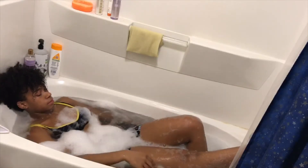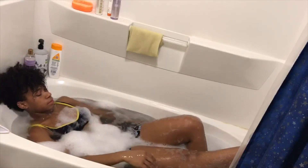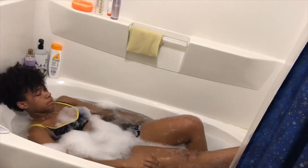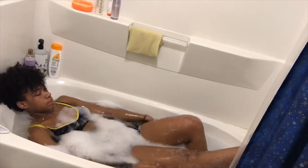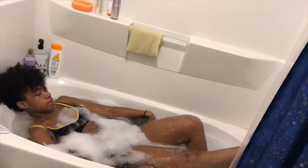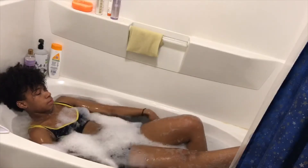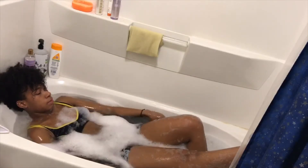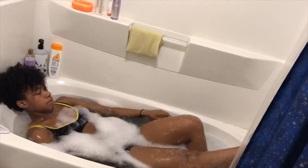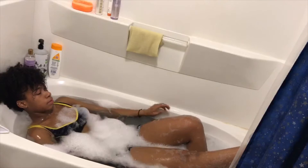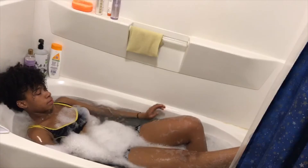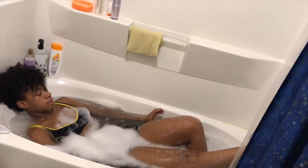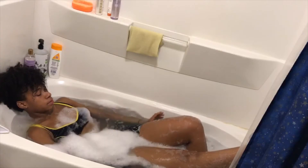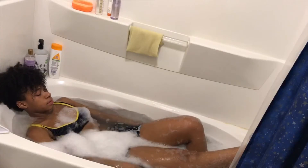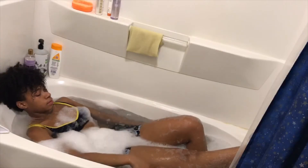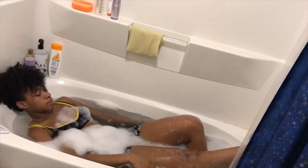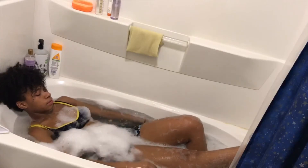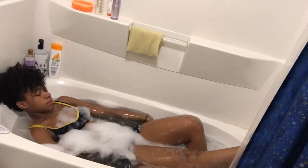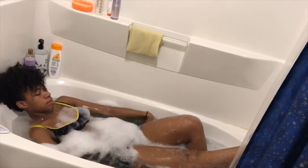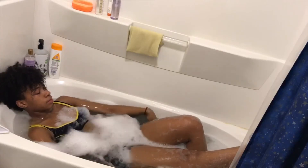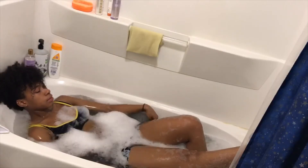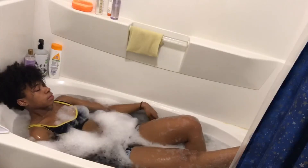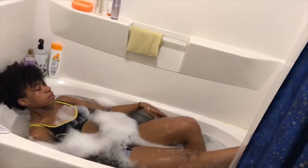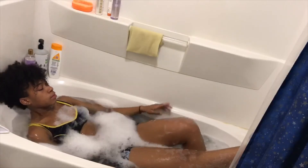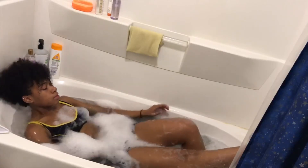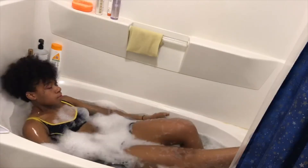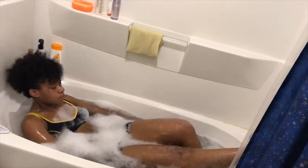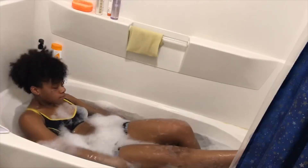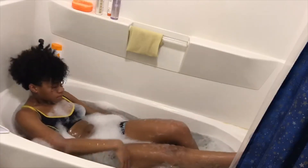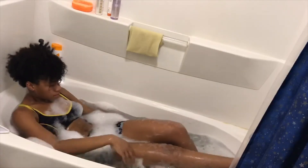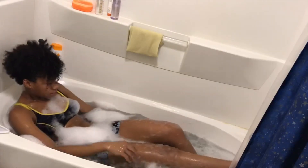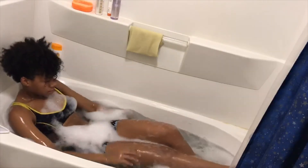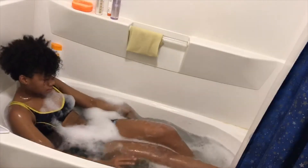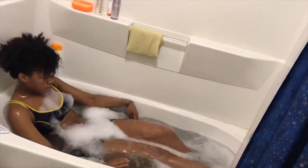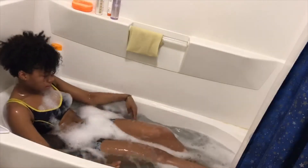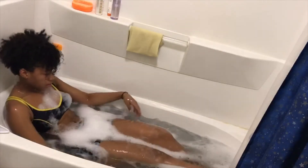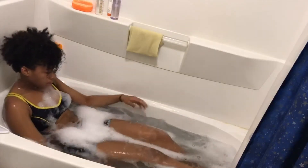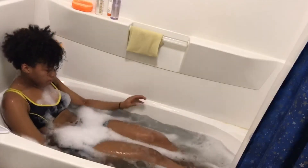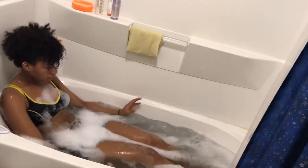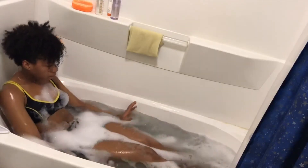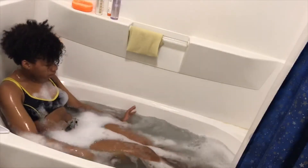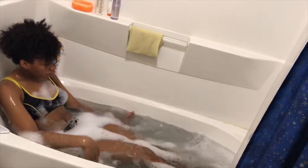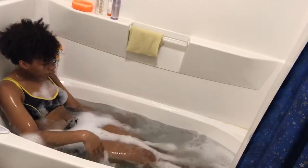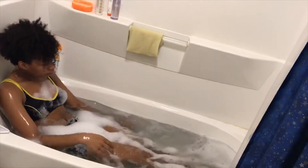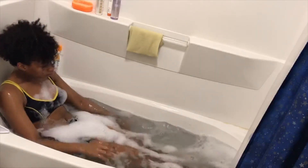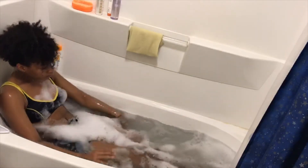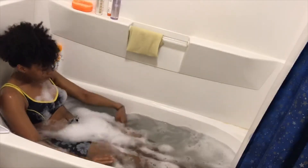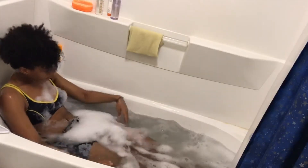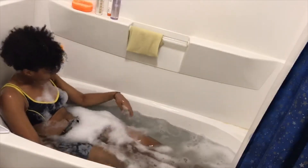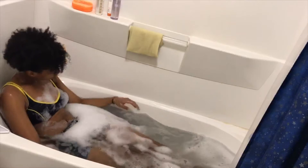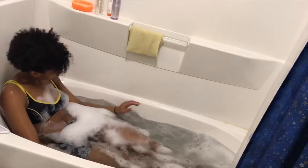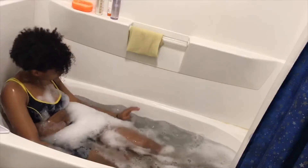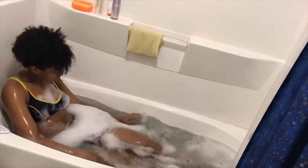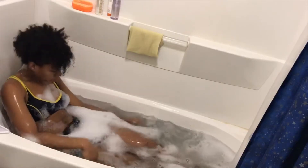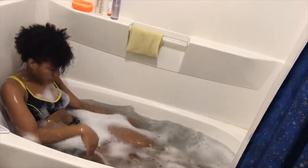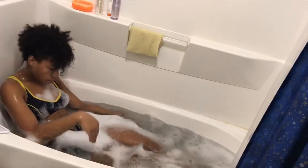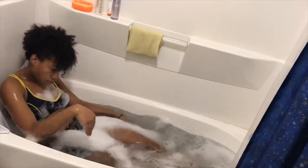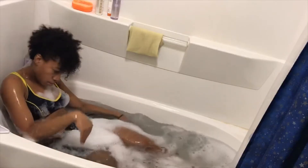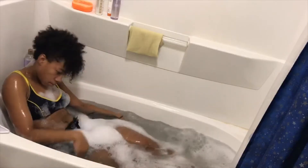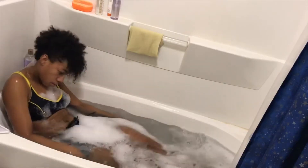staring up at the puffy clouds moving as silently as i but you know i live in a desert so instead of floating